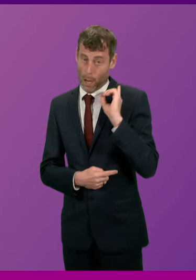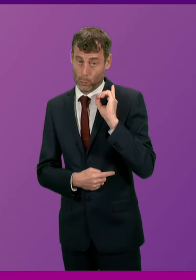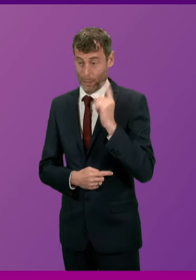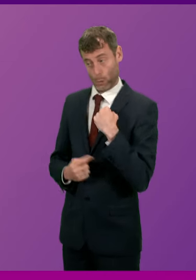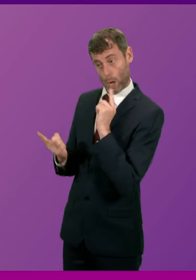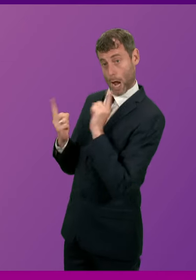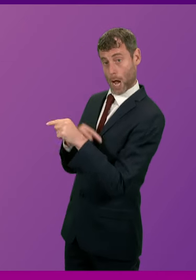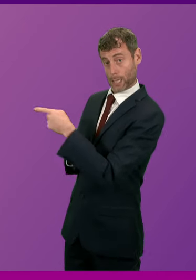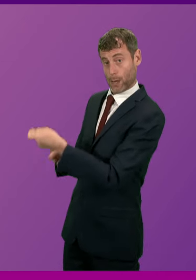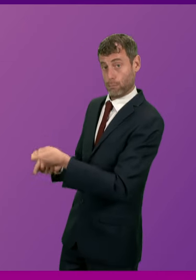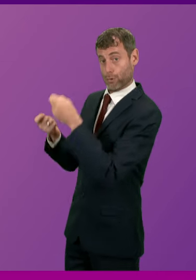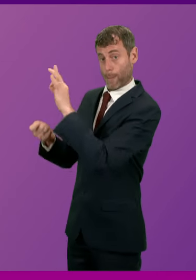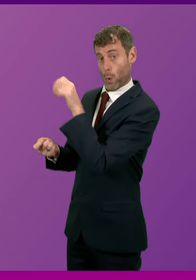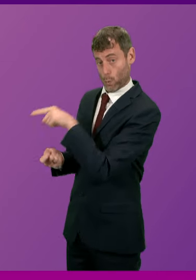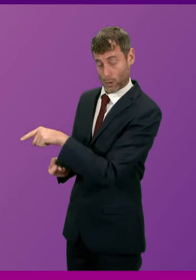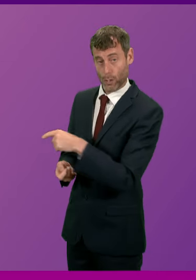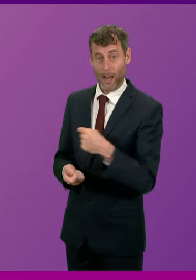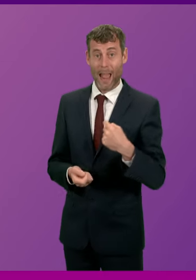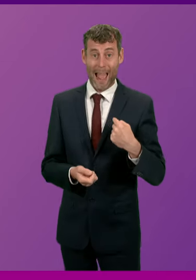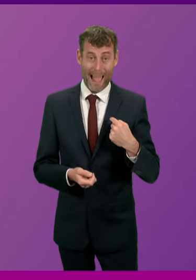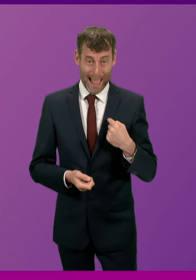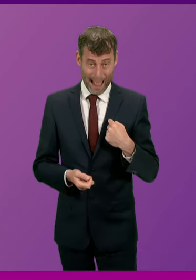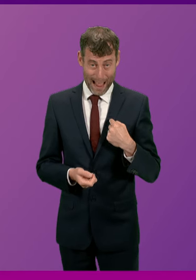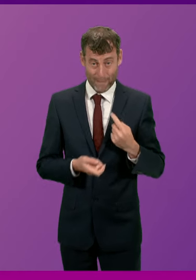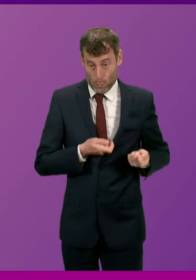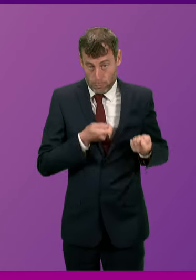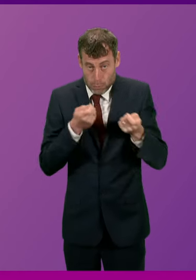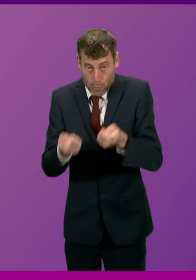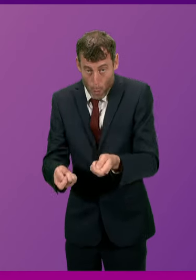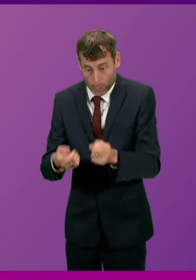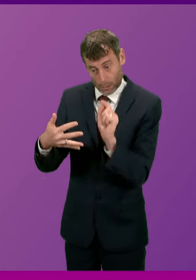Ross, the issues I raised have now been endorsed by Parliament.